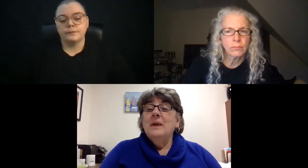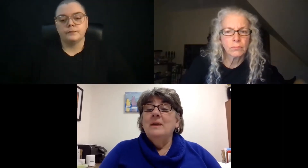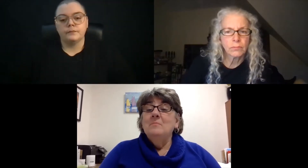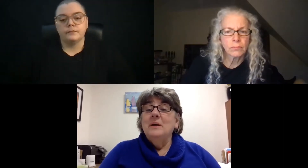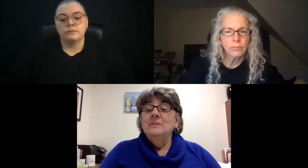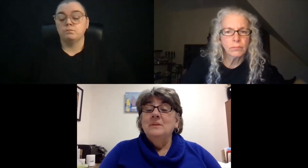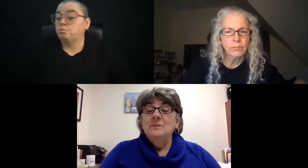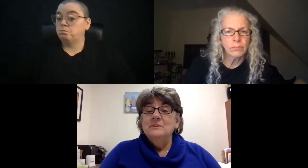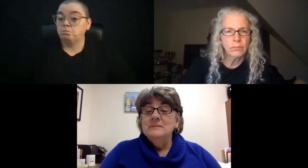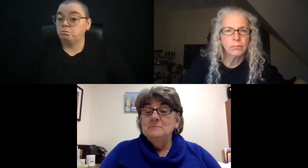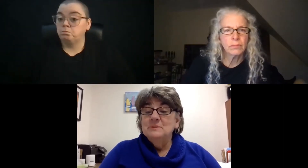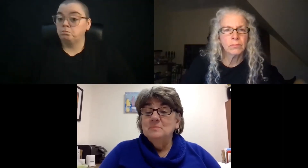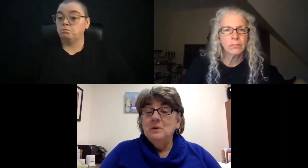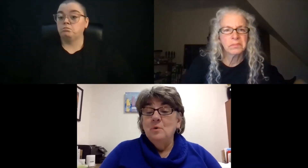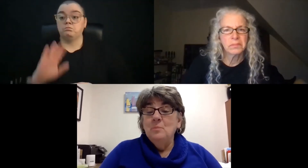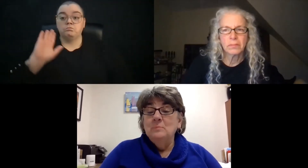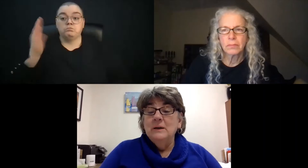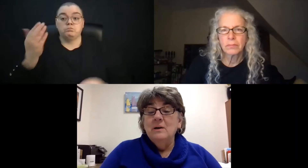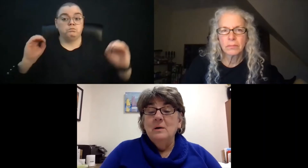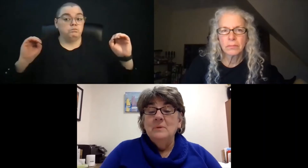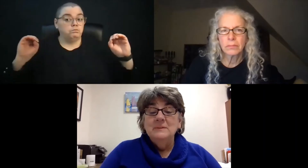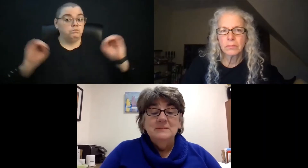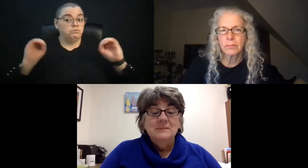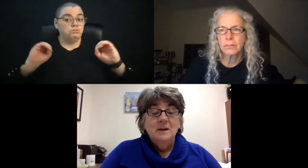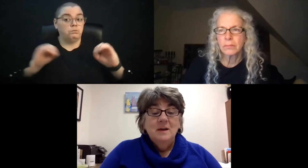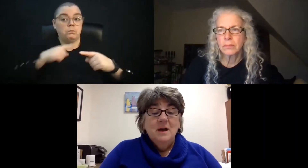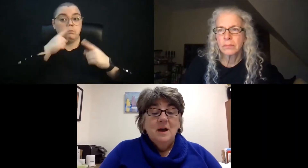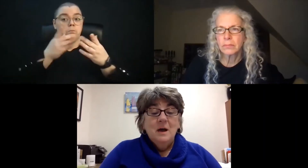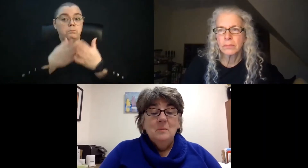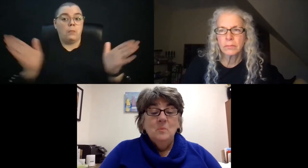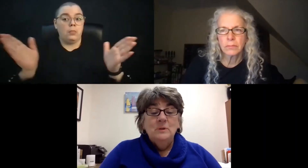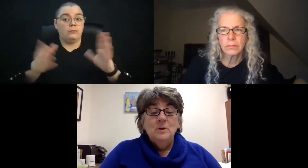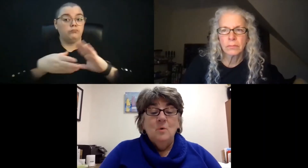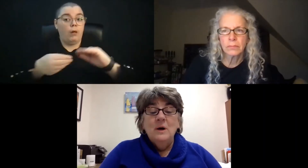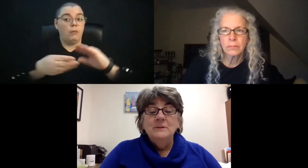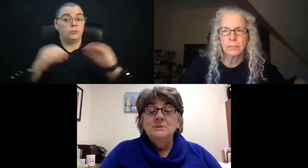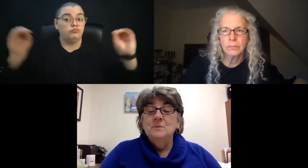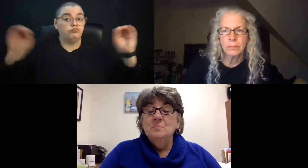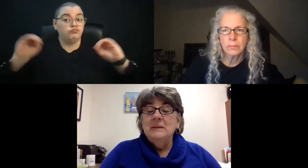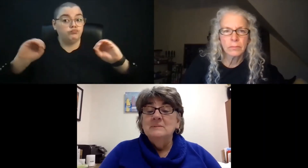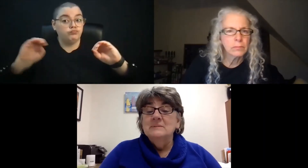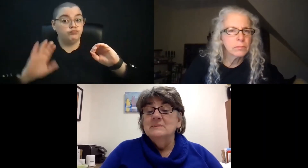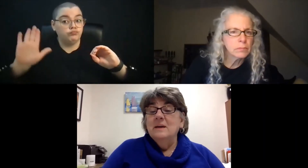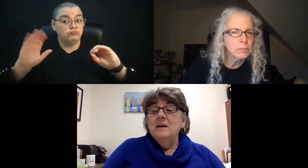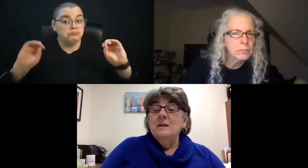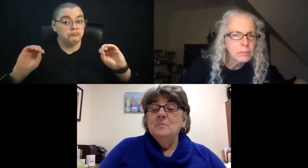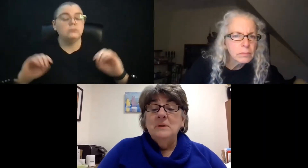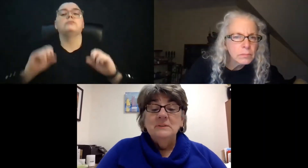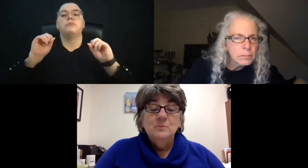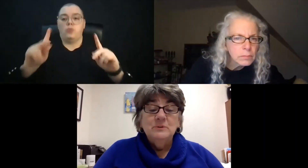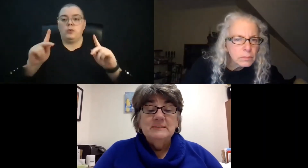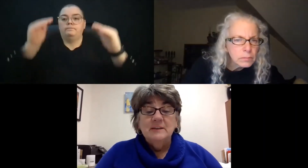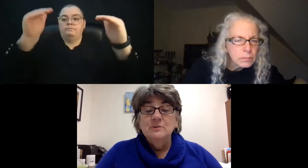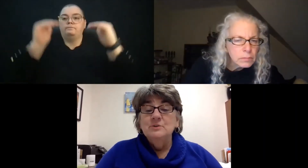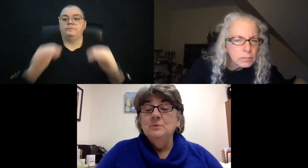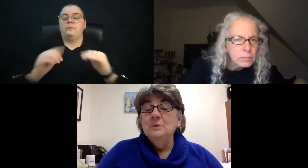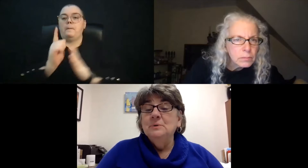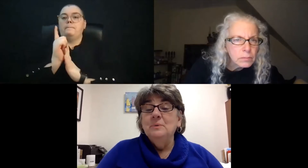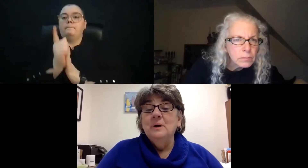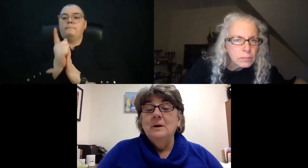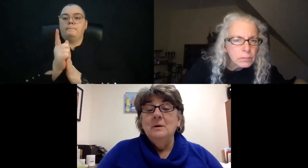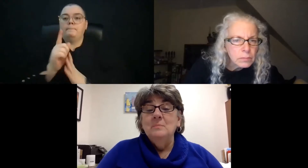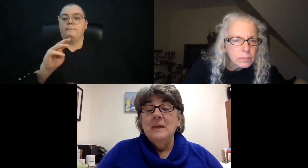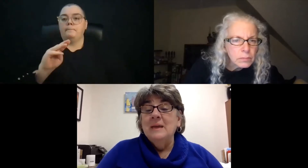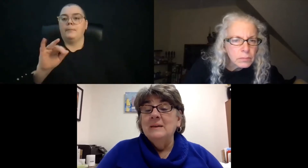Okay, bearing that there seems to be no public comments, we'll go on to the minutes. The minutes were sent to